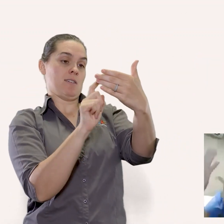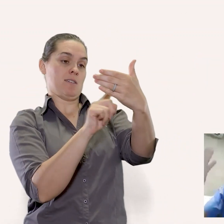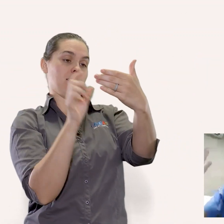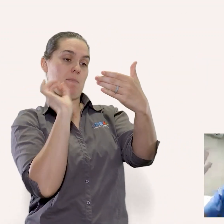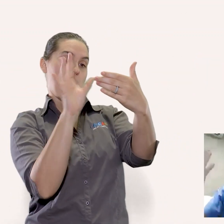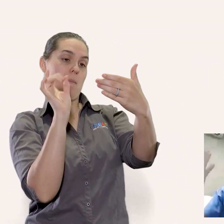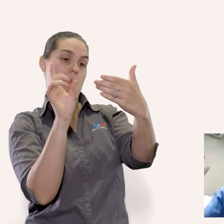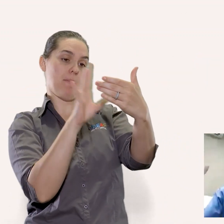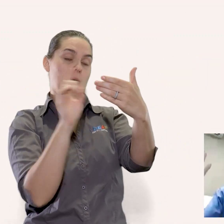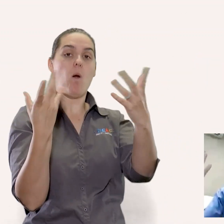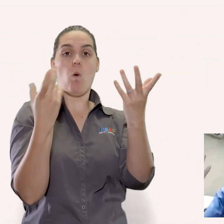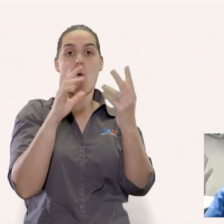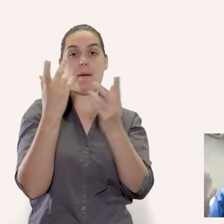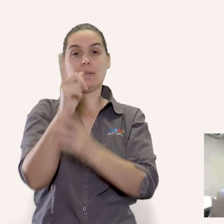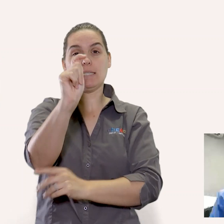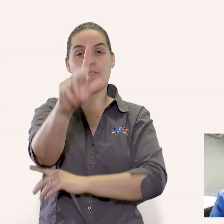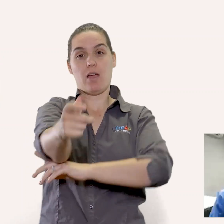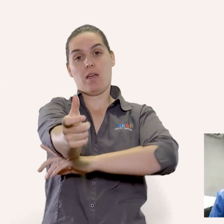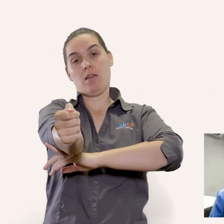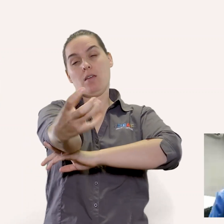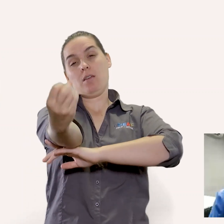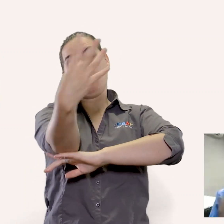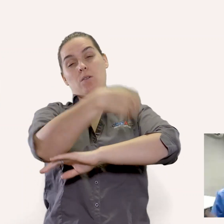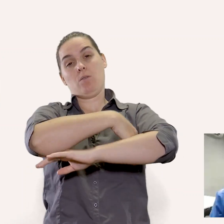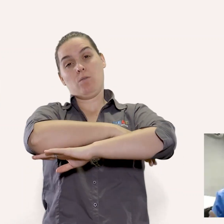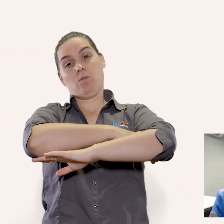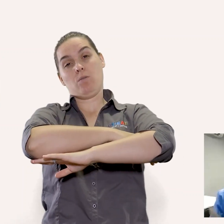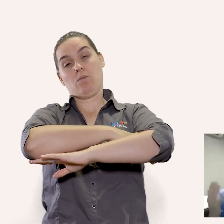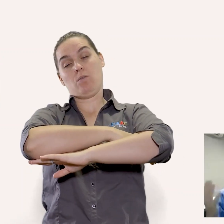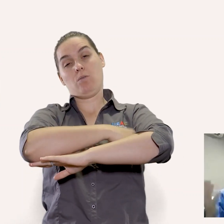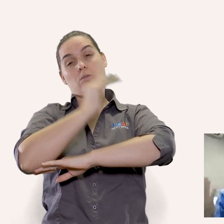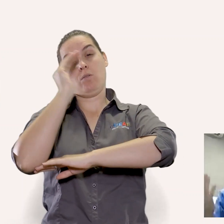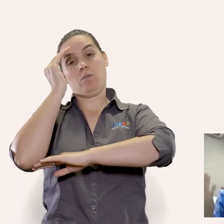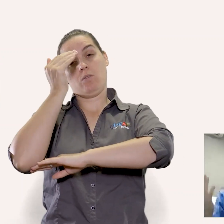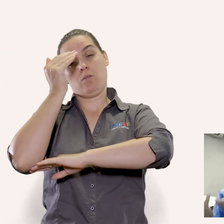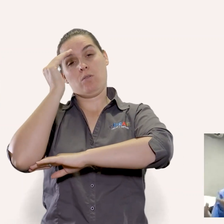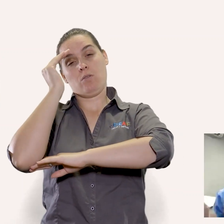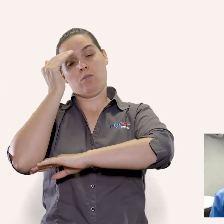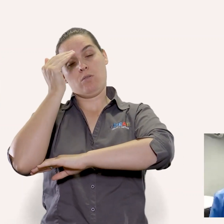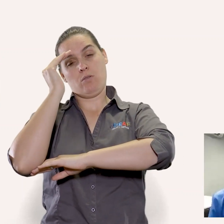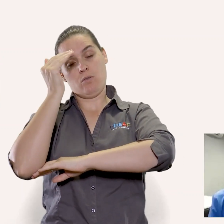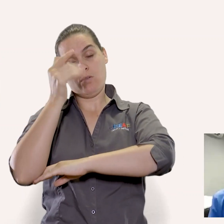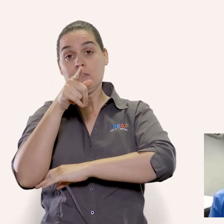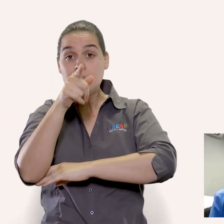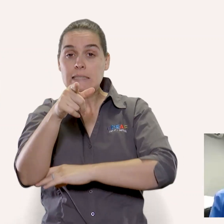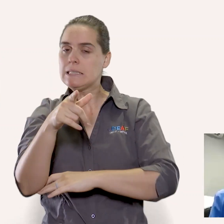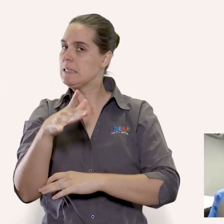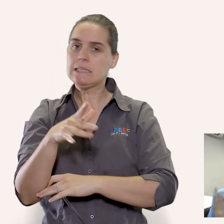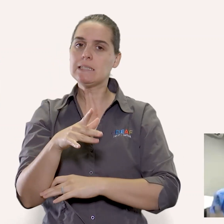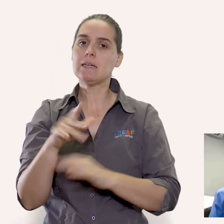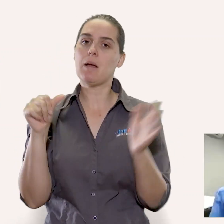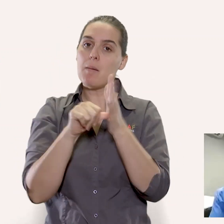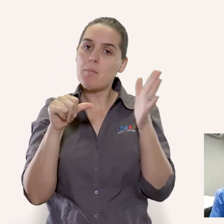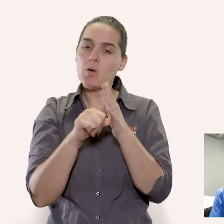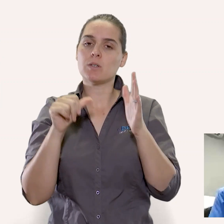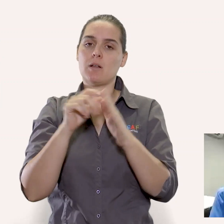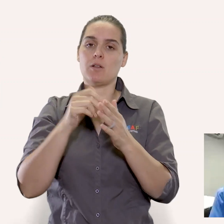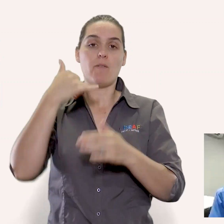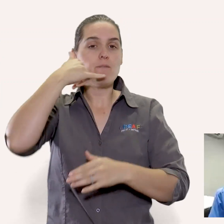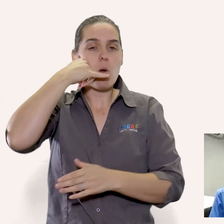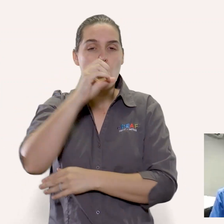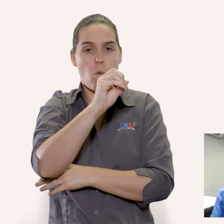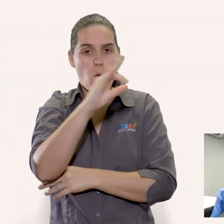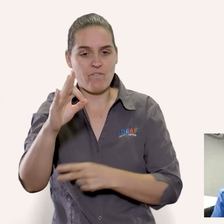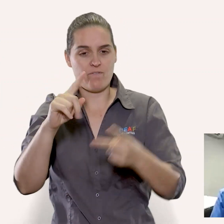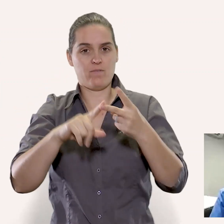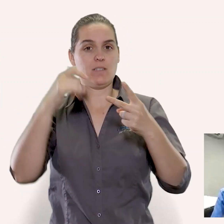suppressing our sleep hormone melatonin or we are tired and we we have things that we want to do on our phones we're watching television till late